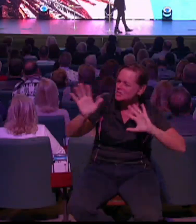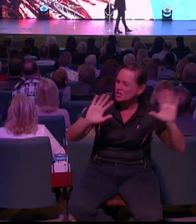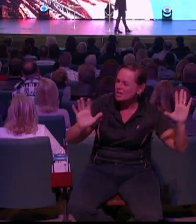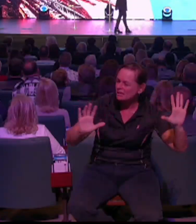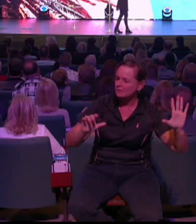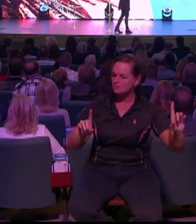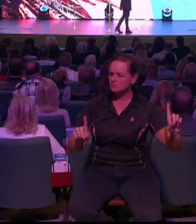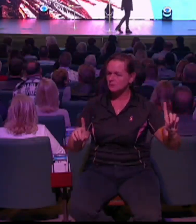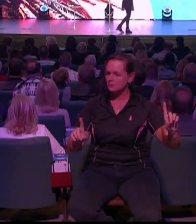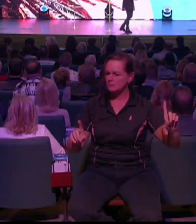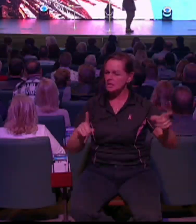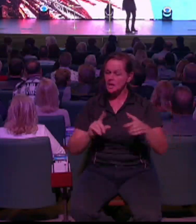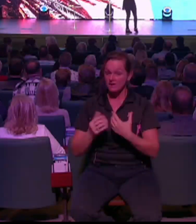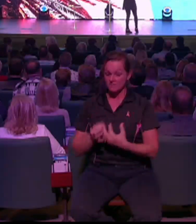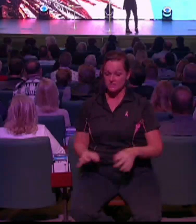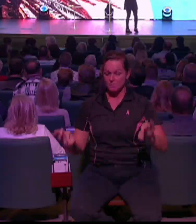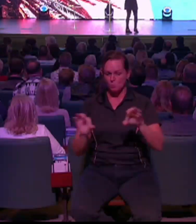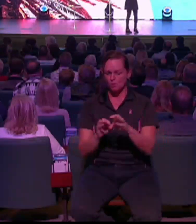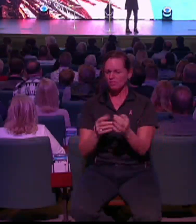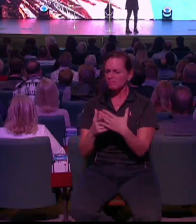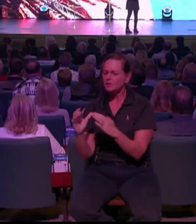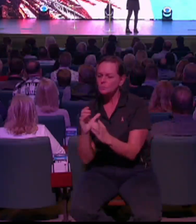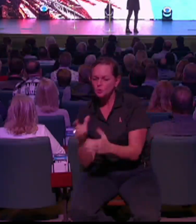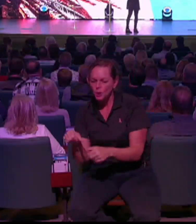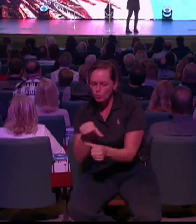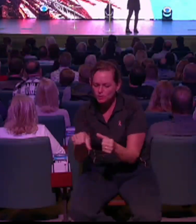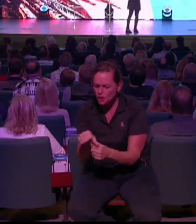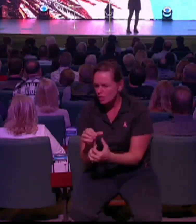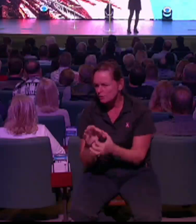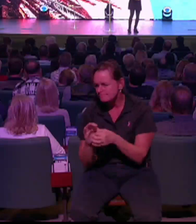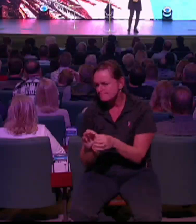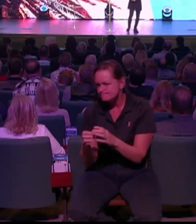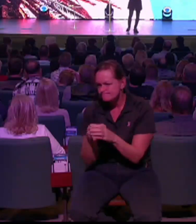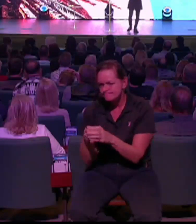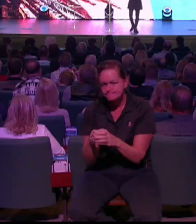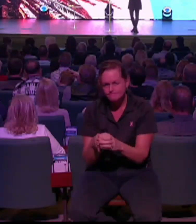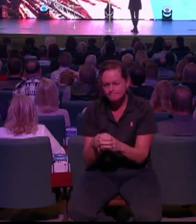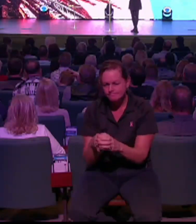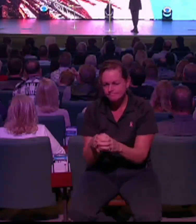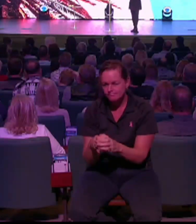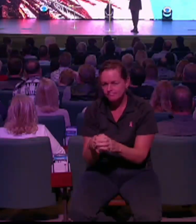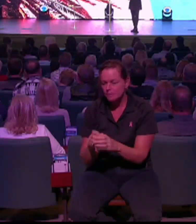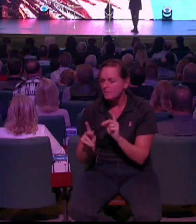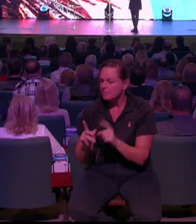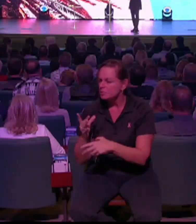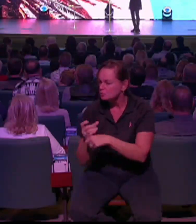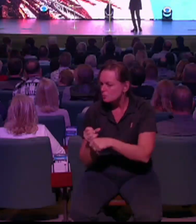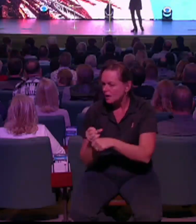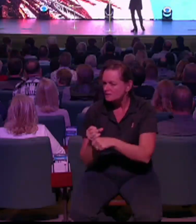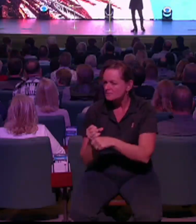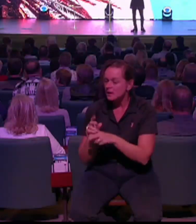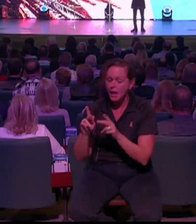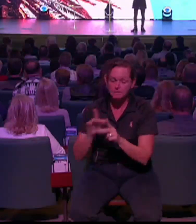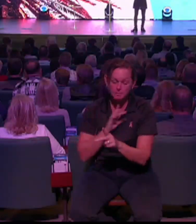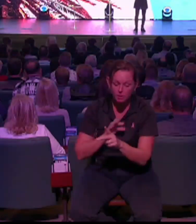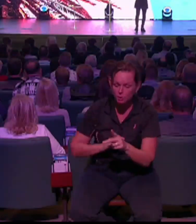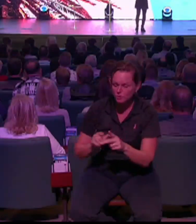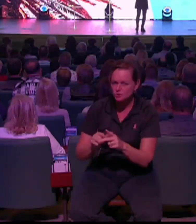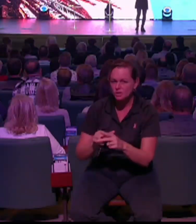each of you here as gatekeepers and vision declarers and prophesiers. And God wants you to have your